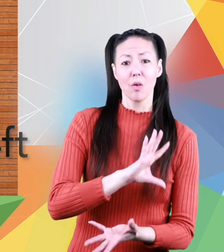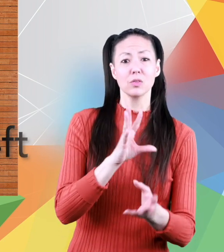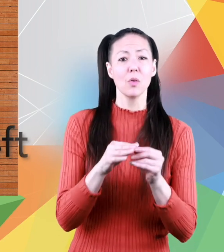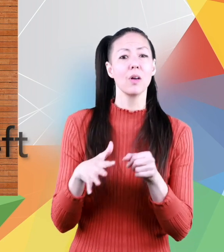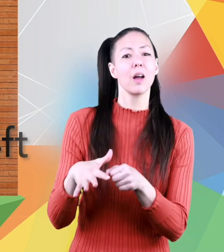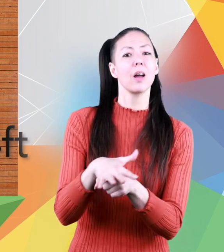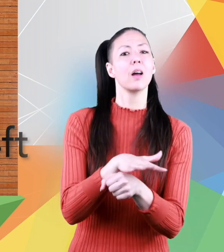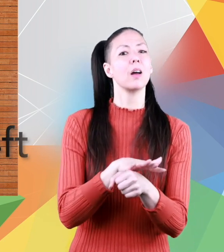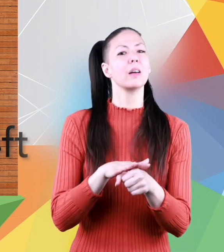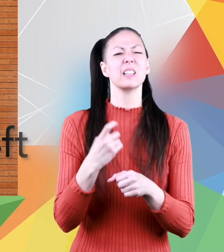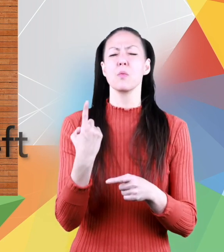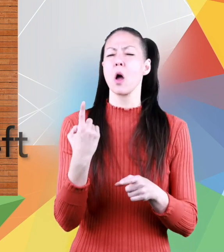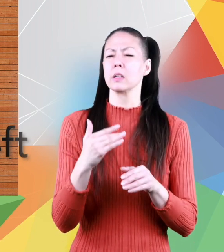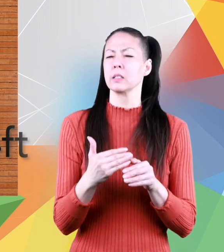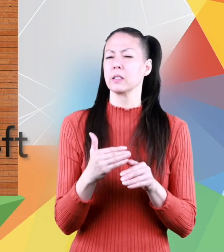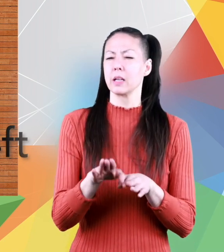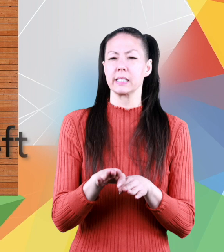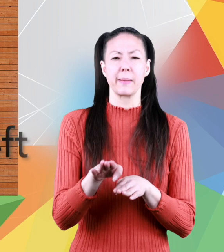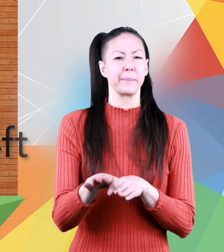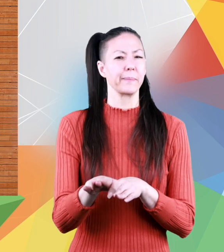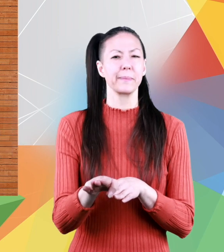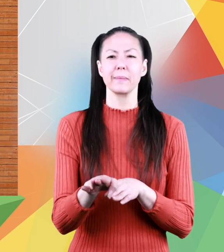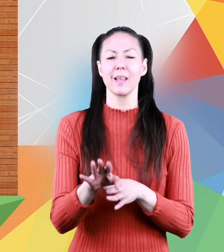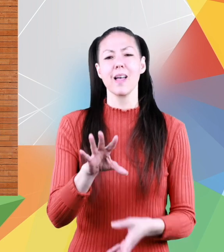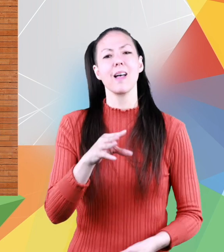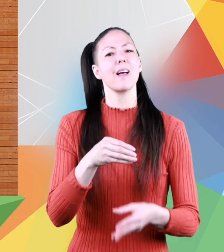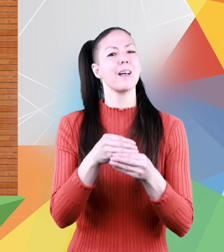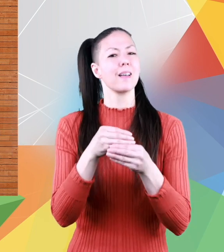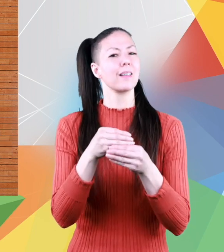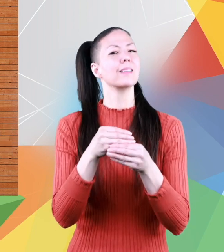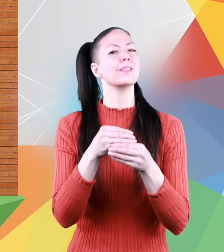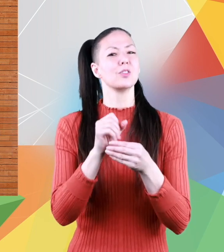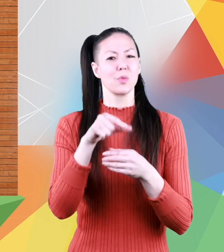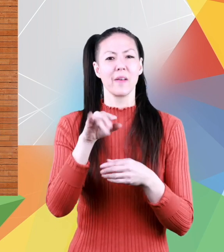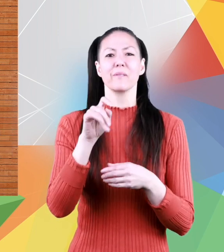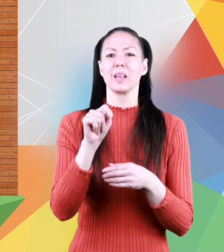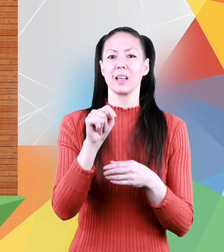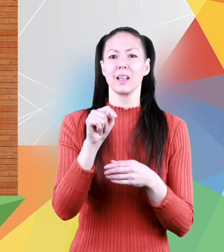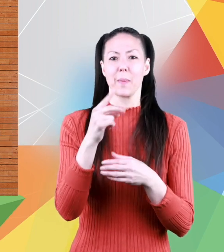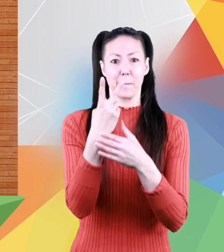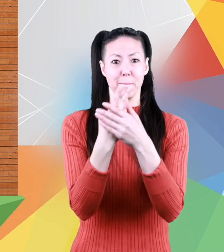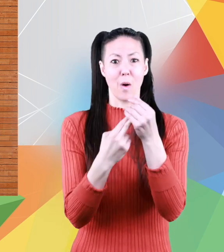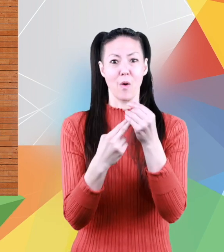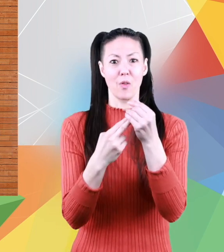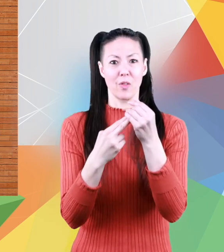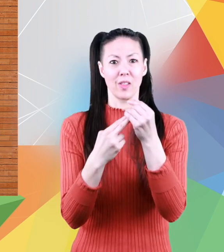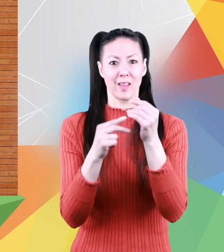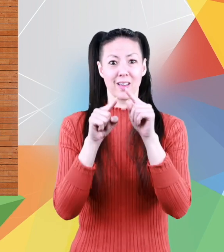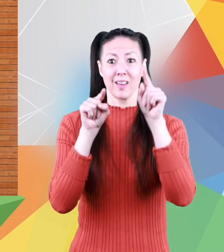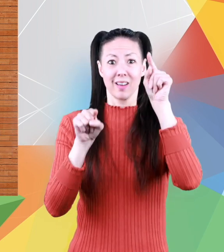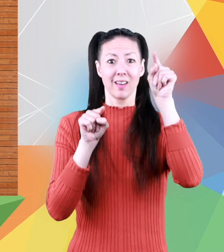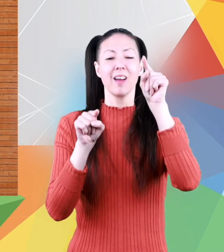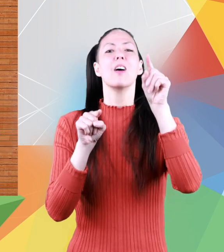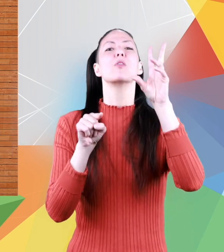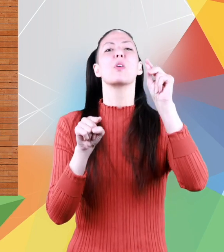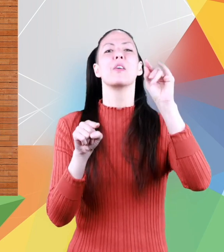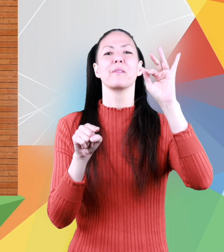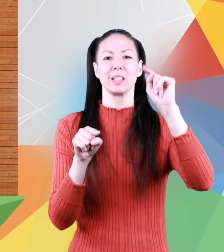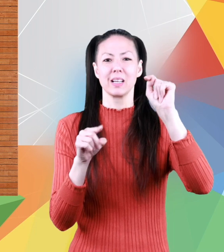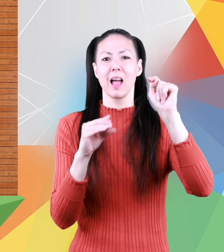area you need one more step you add the square feet of both the rectangles together 30 square feet plus